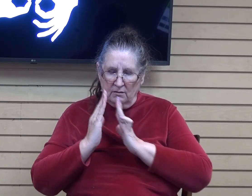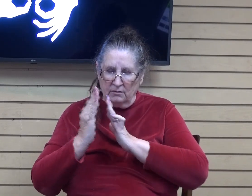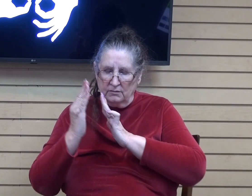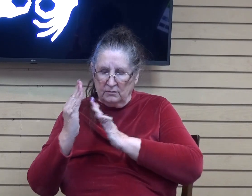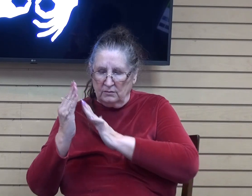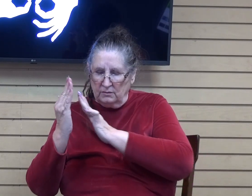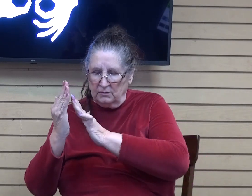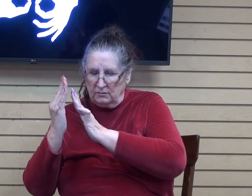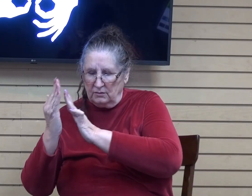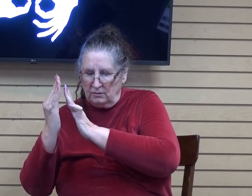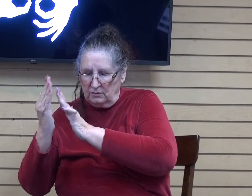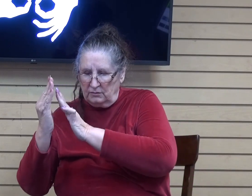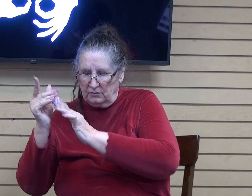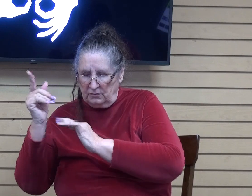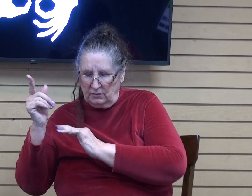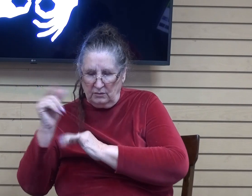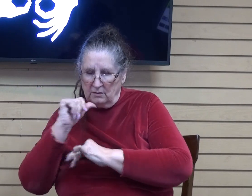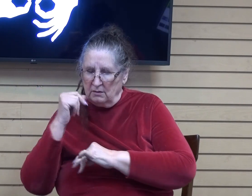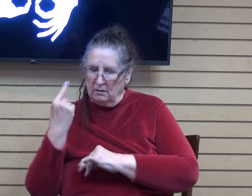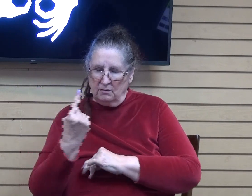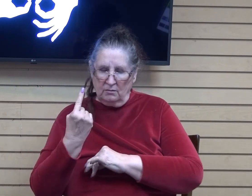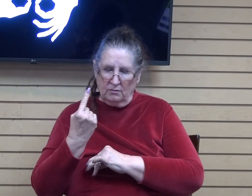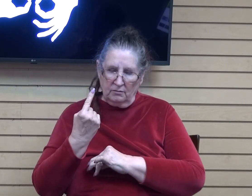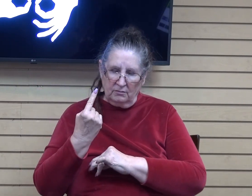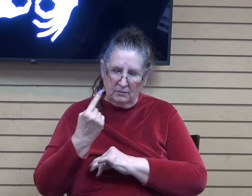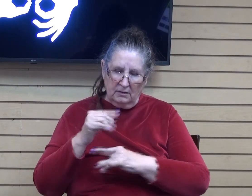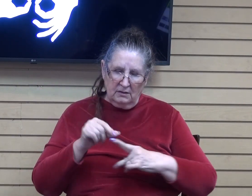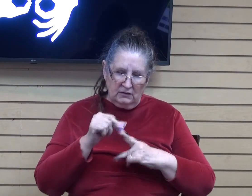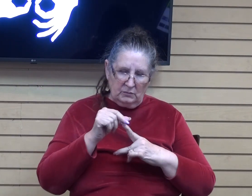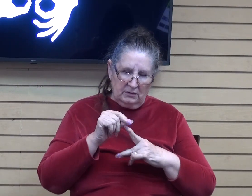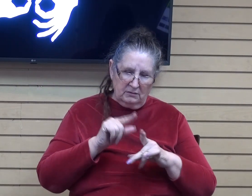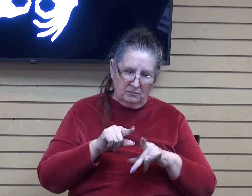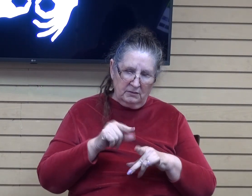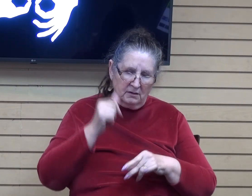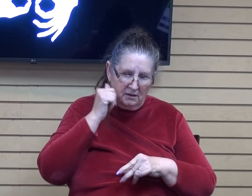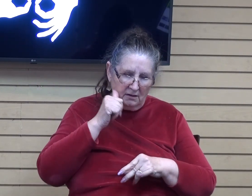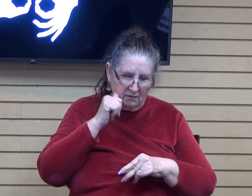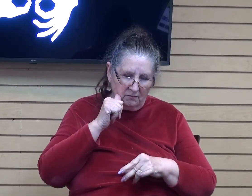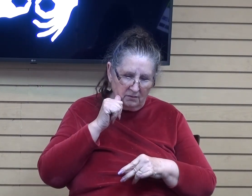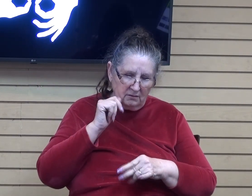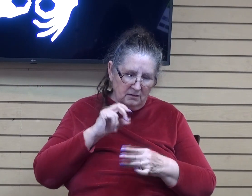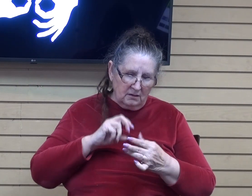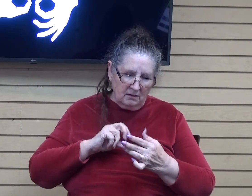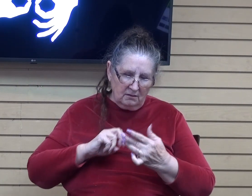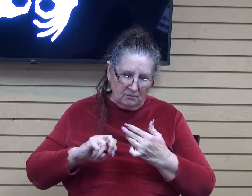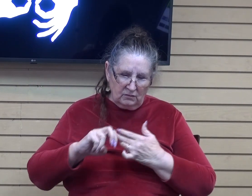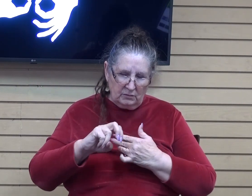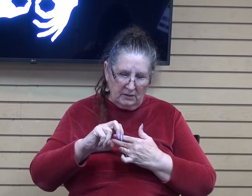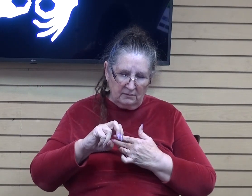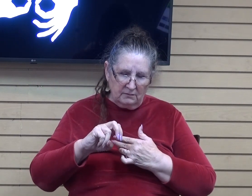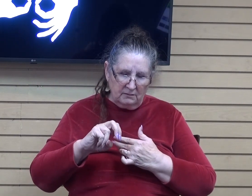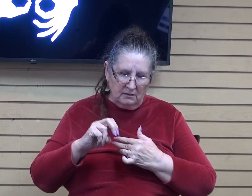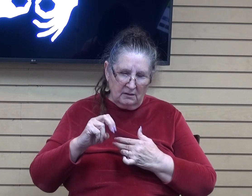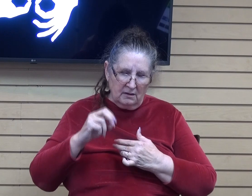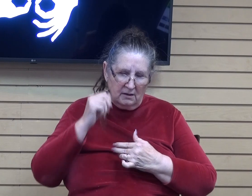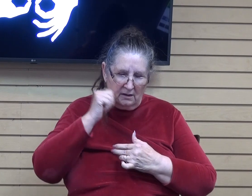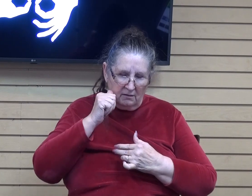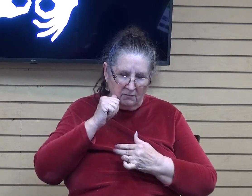you not just um spiritually but as every day passes as every day draws closer as we get through